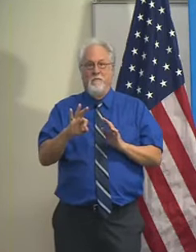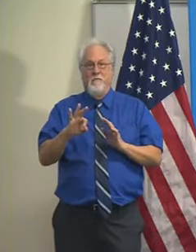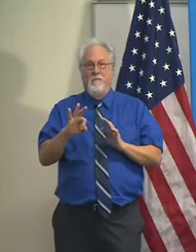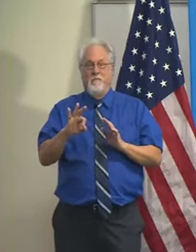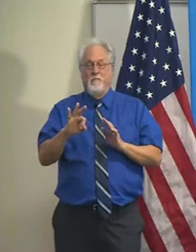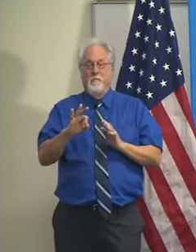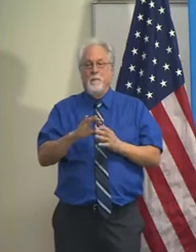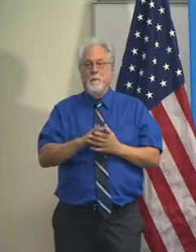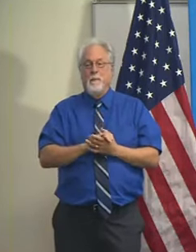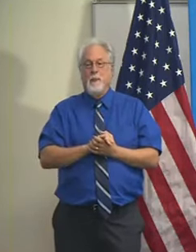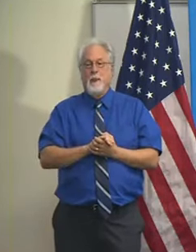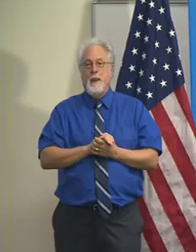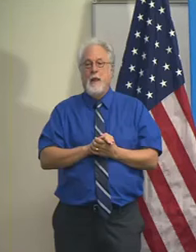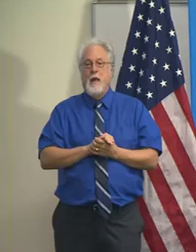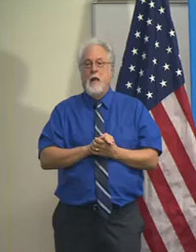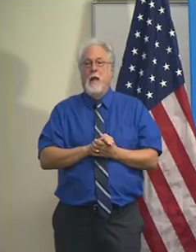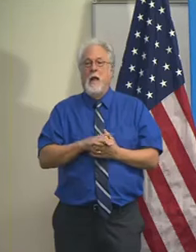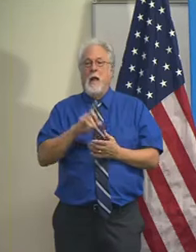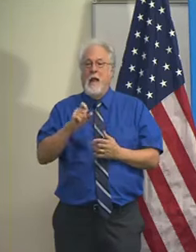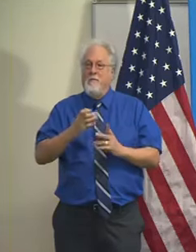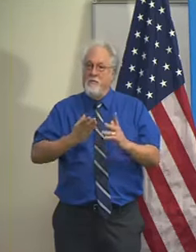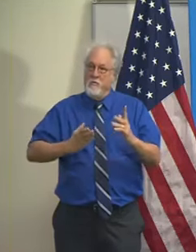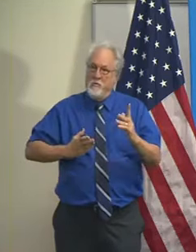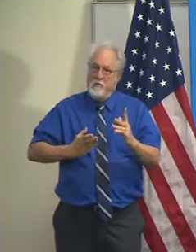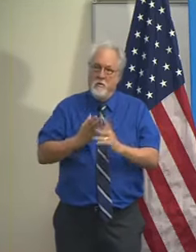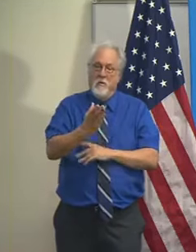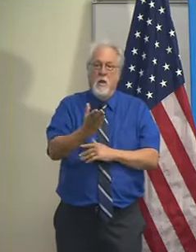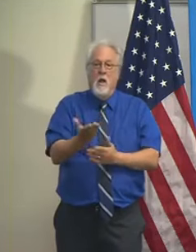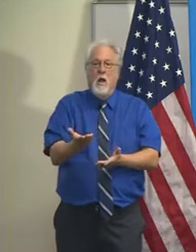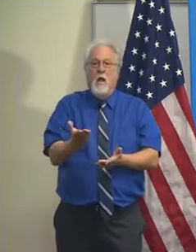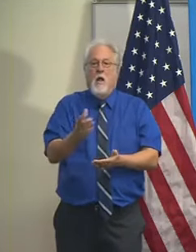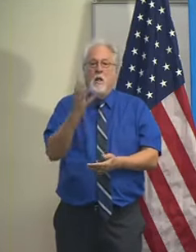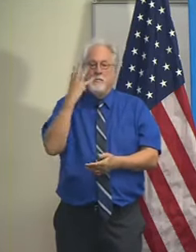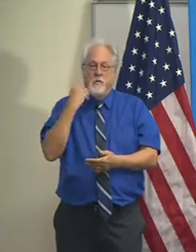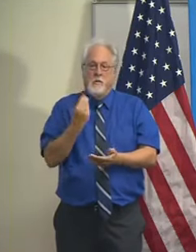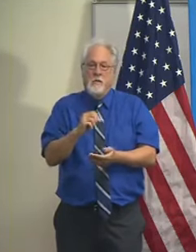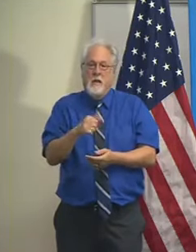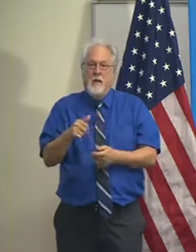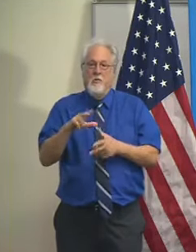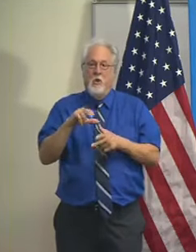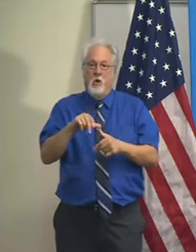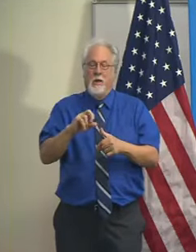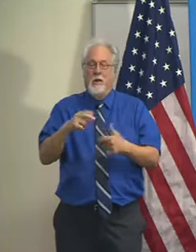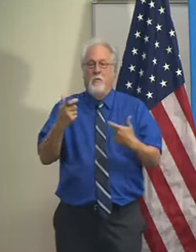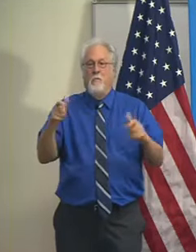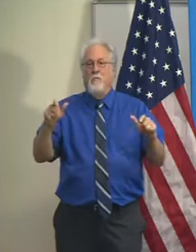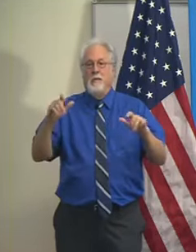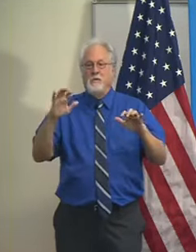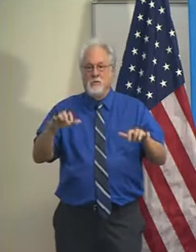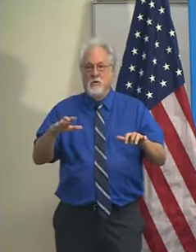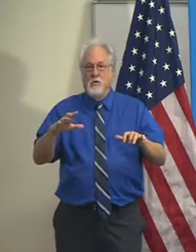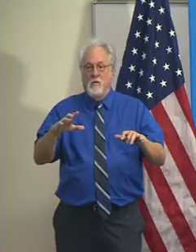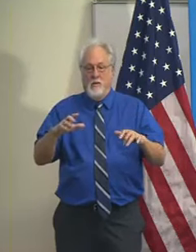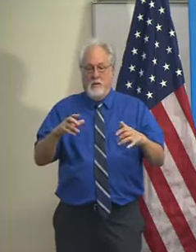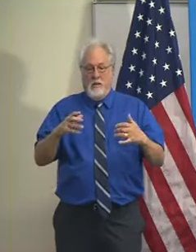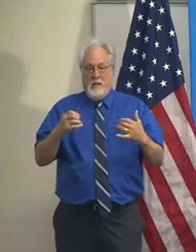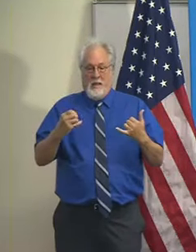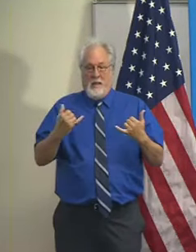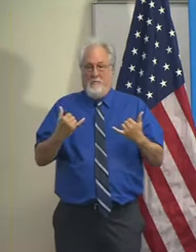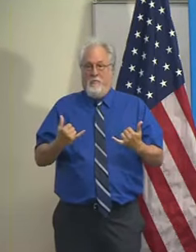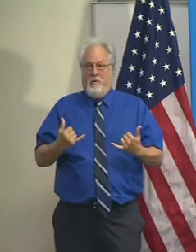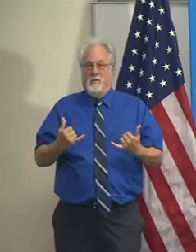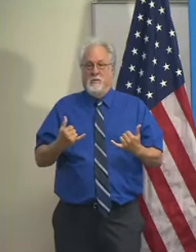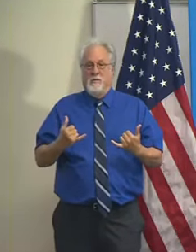uh, have to go through another hurricane or significant storm in our present posture,